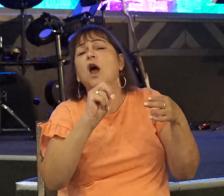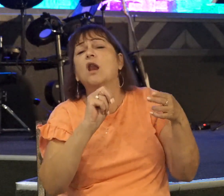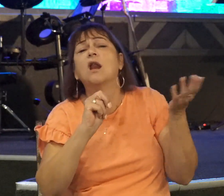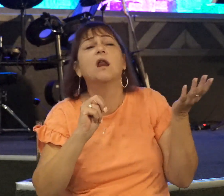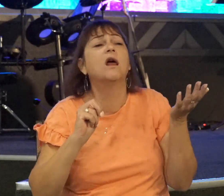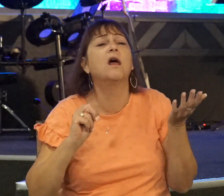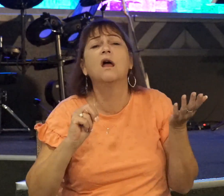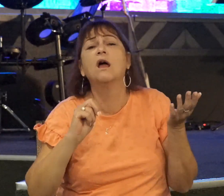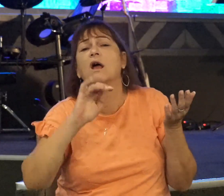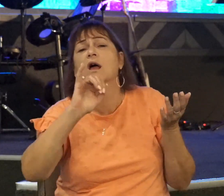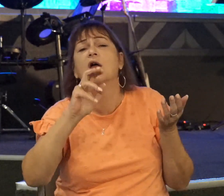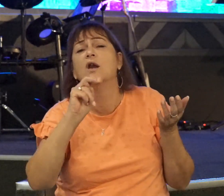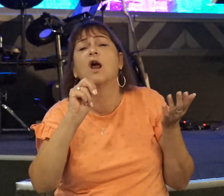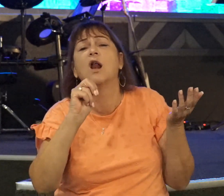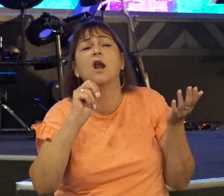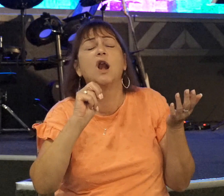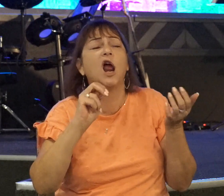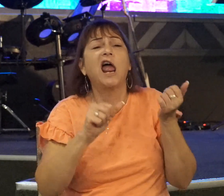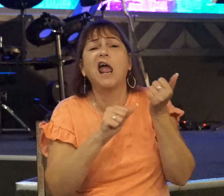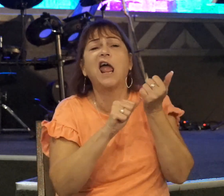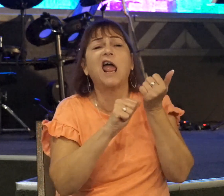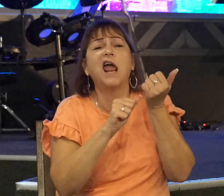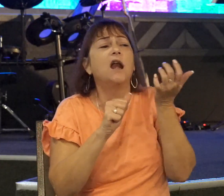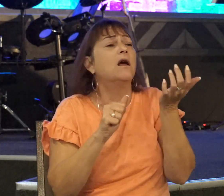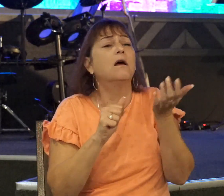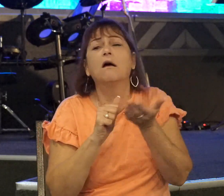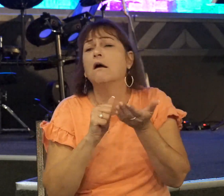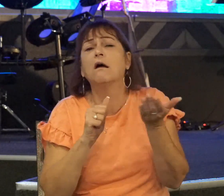Jonathan's armor bearer? They're not there.